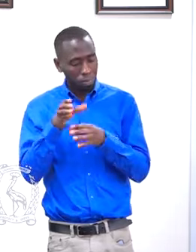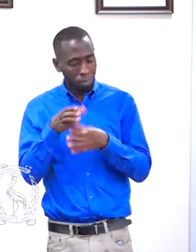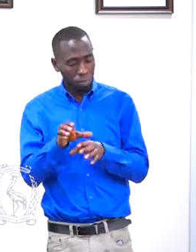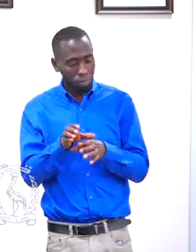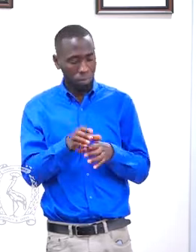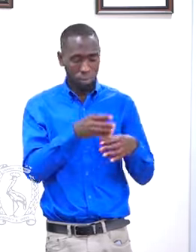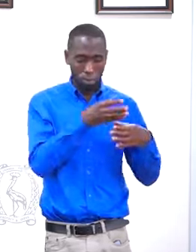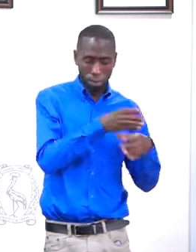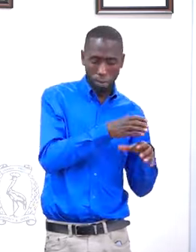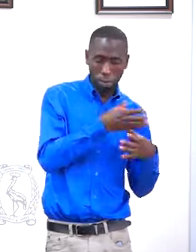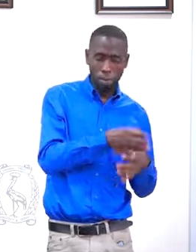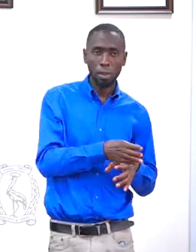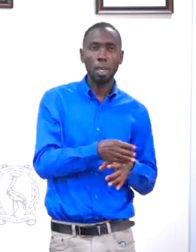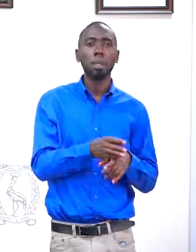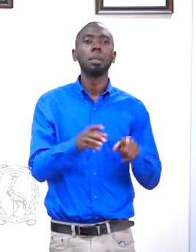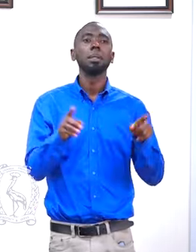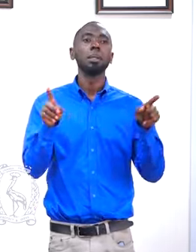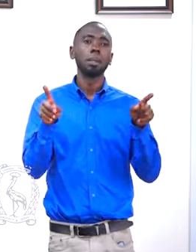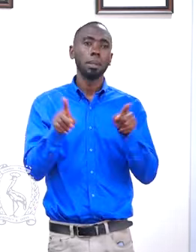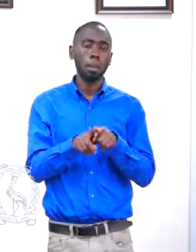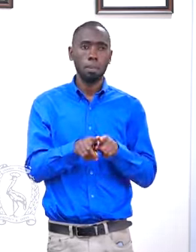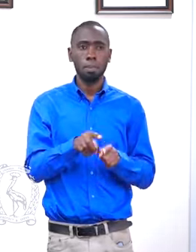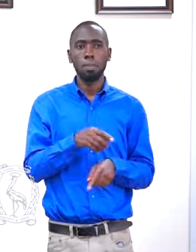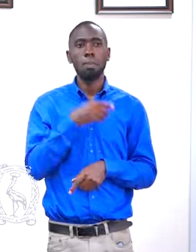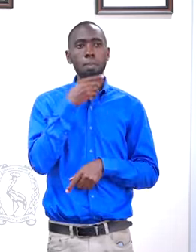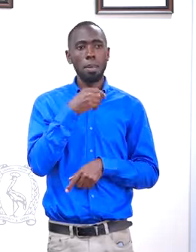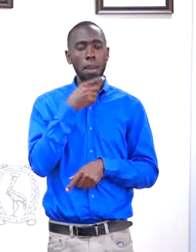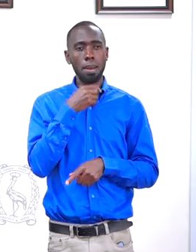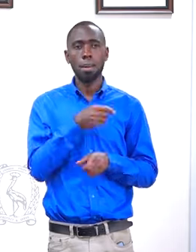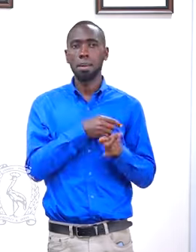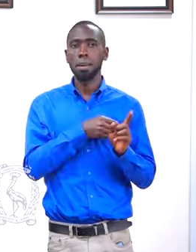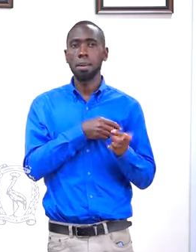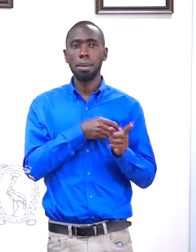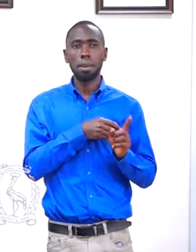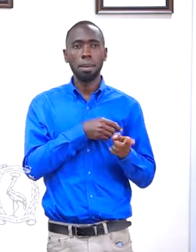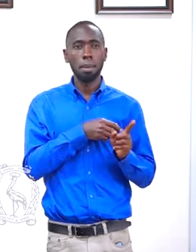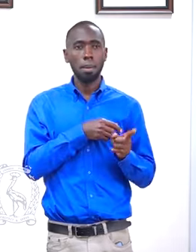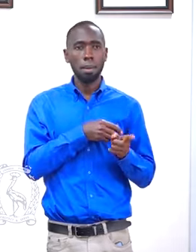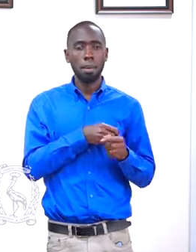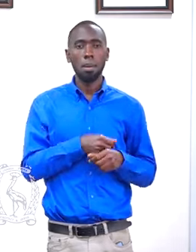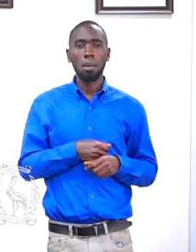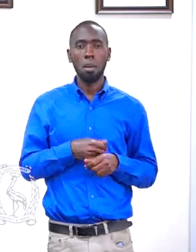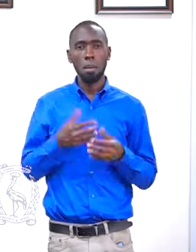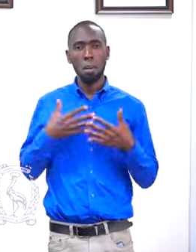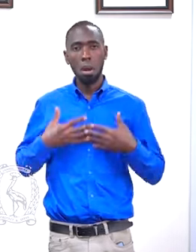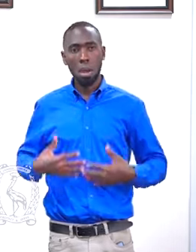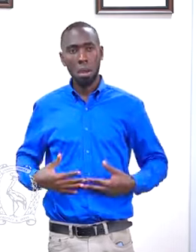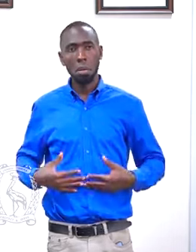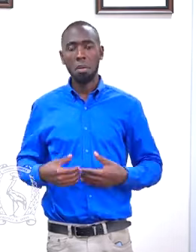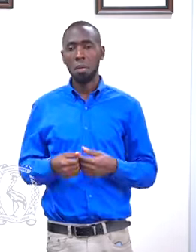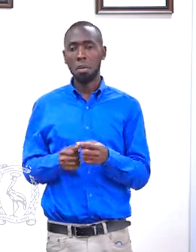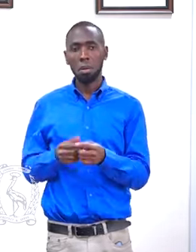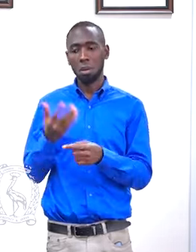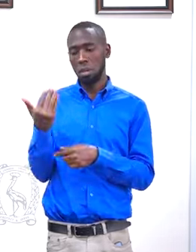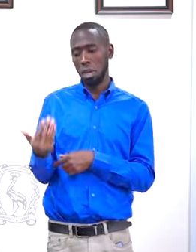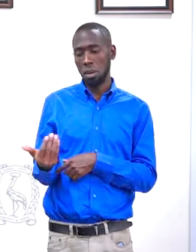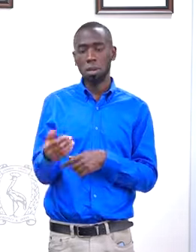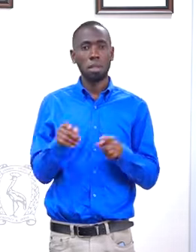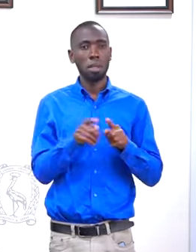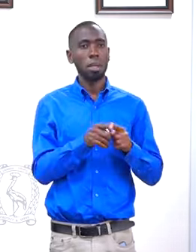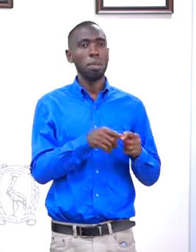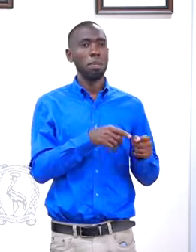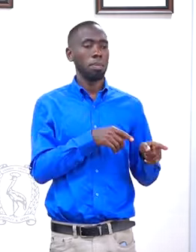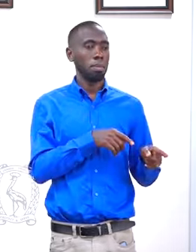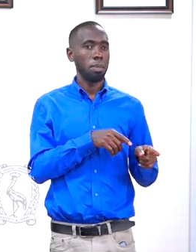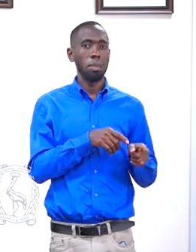the, the specimen samples, which were found on the body of the victim, eh, which showed